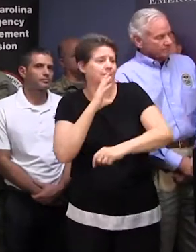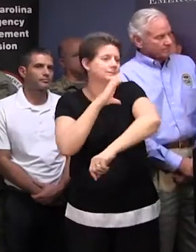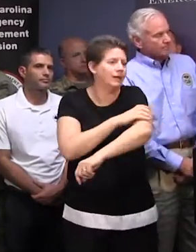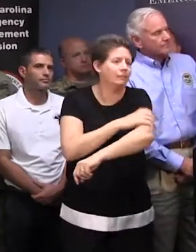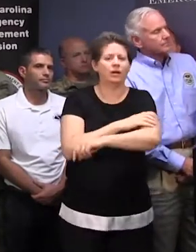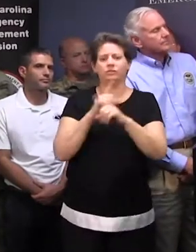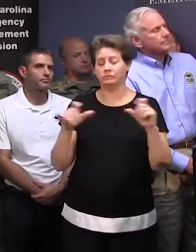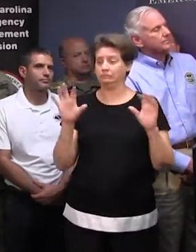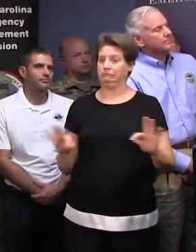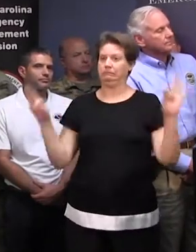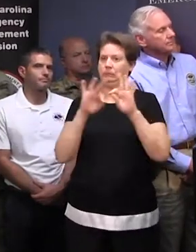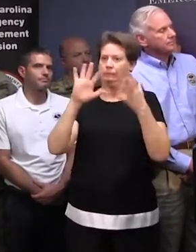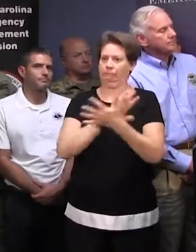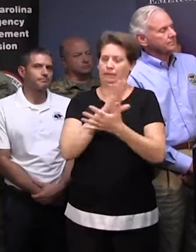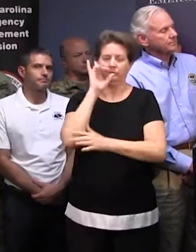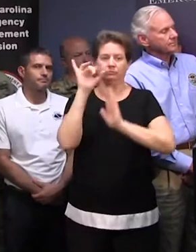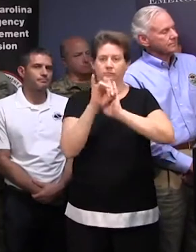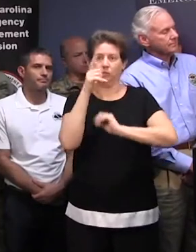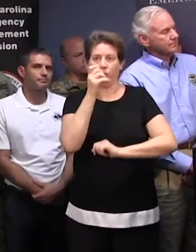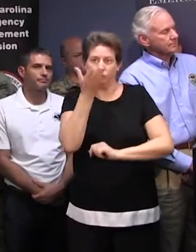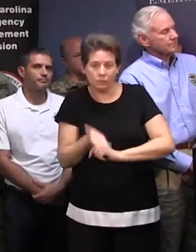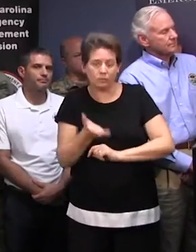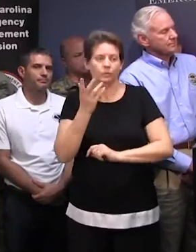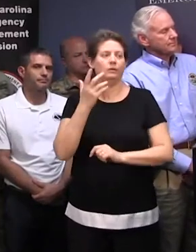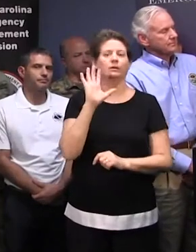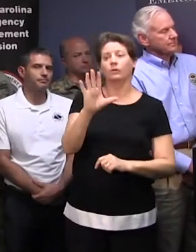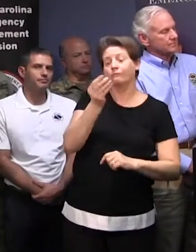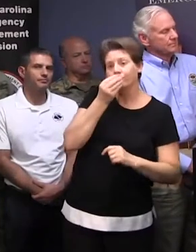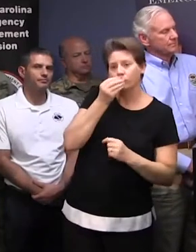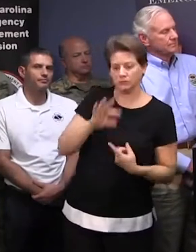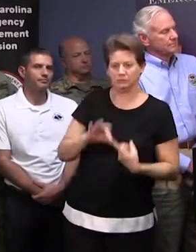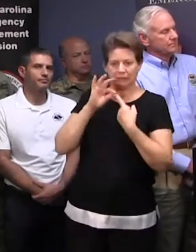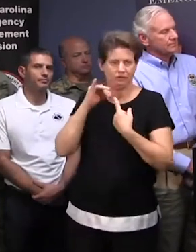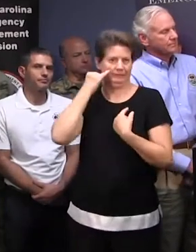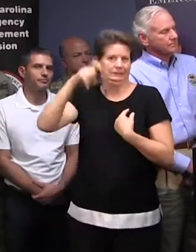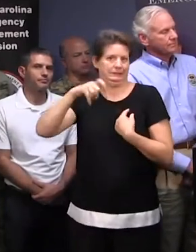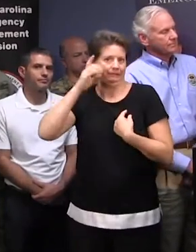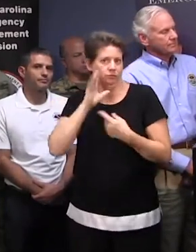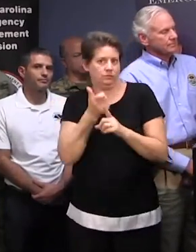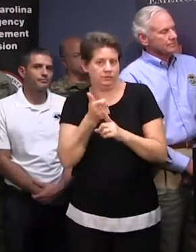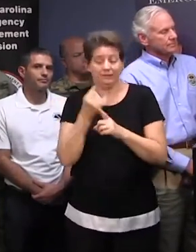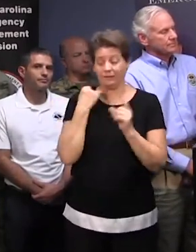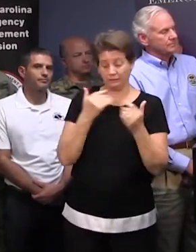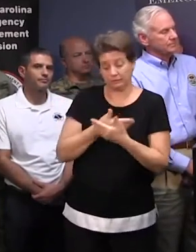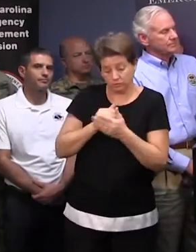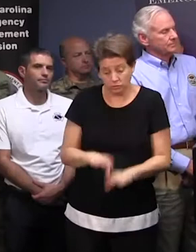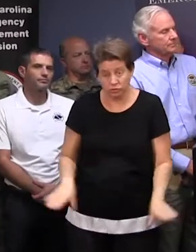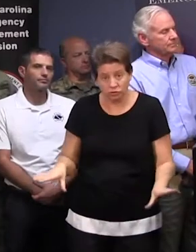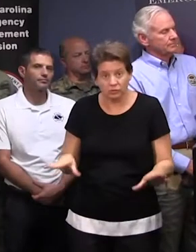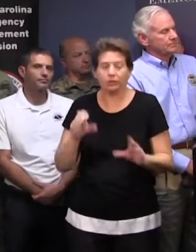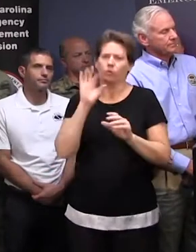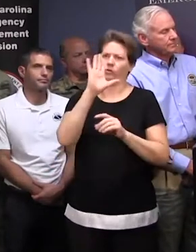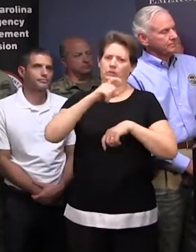Important identification documents. Special food items if you have small children or if you are on a restricted diet.